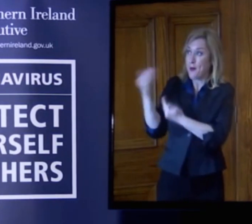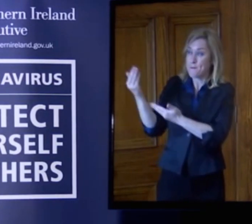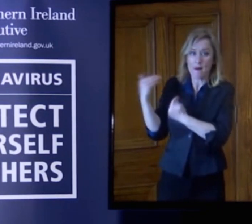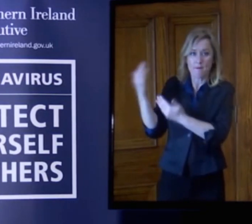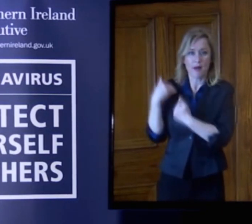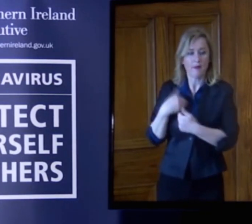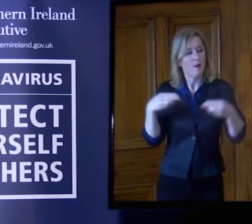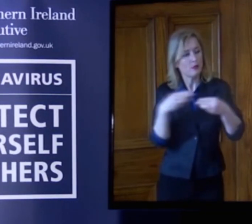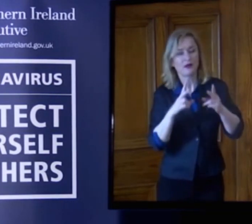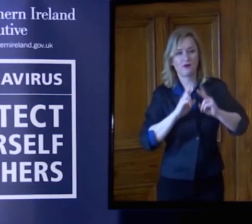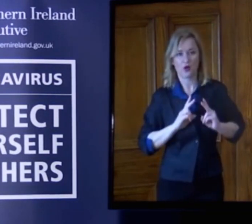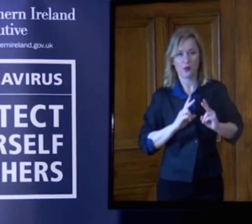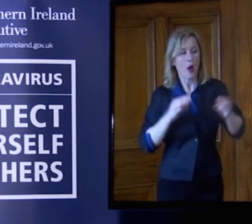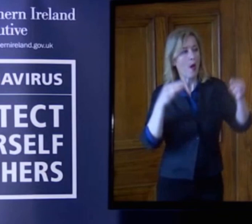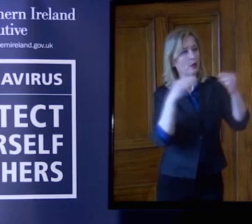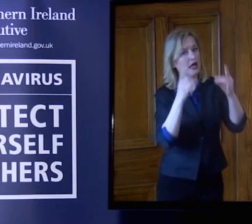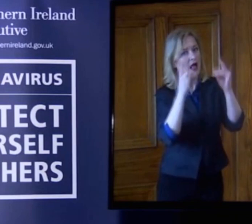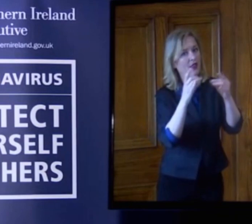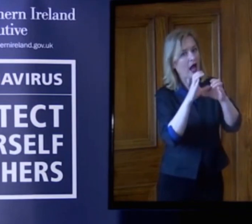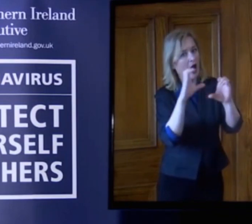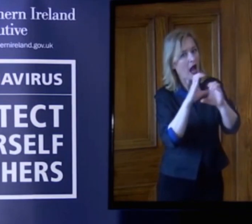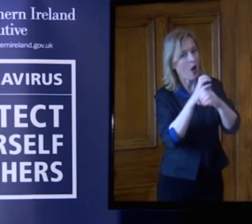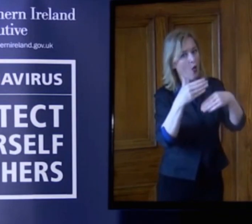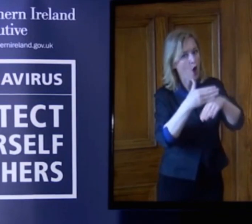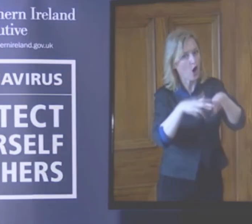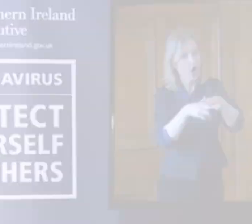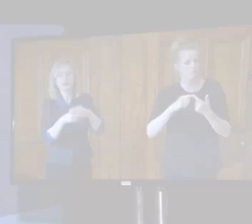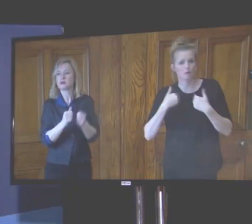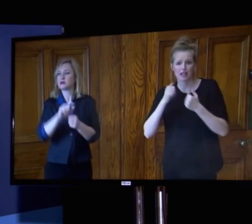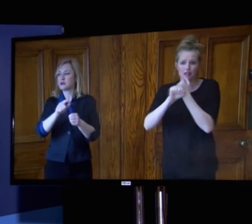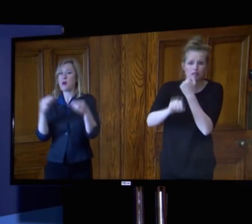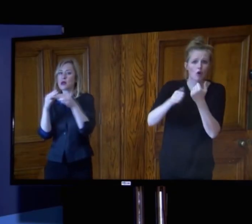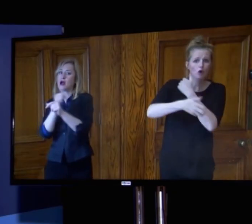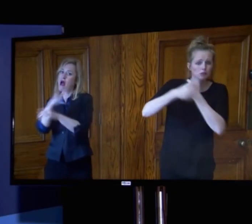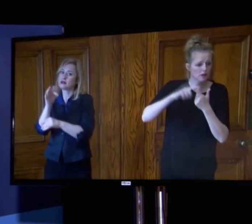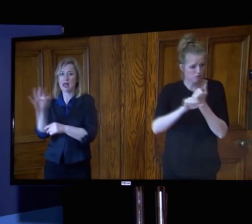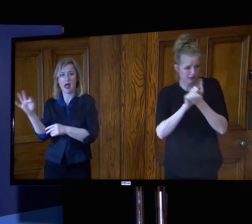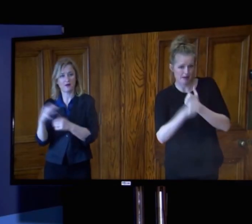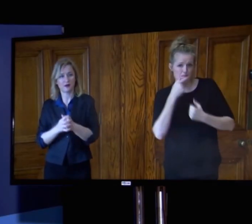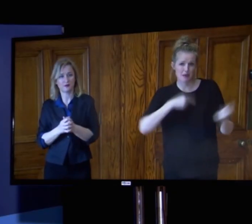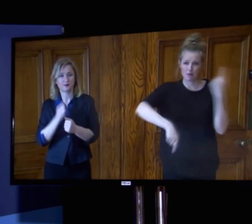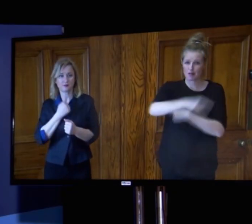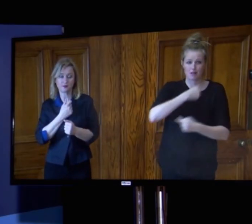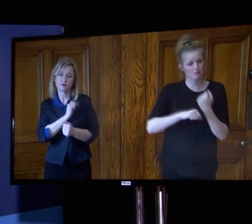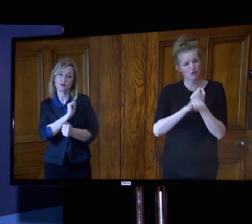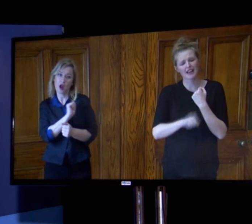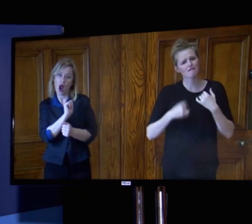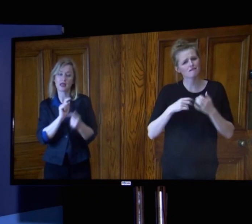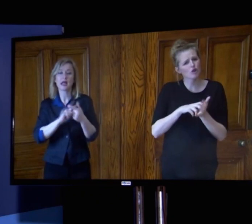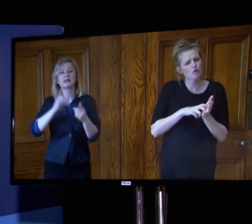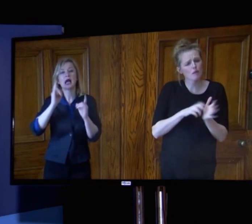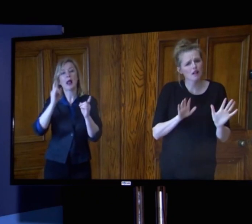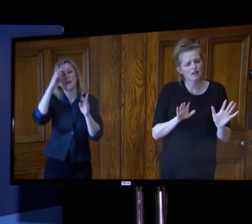vulnerable, to protect our health care workers and protect all of our staff. Today, myself and Arlene and the Health Minister